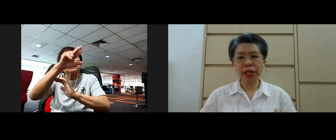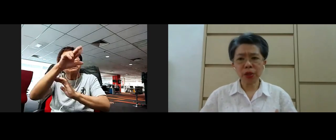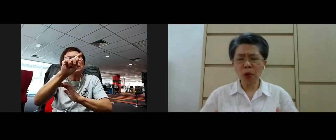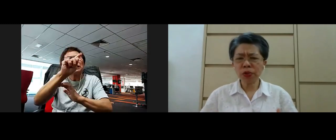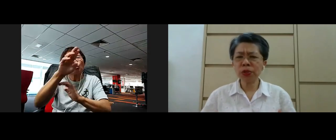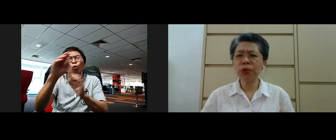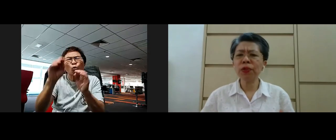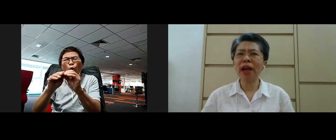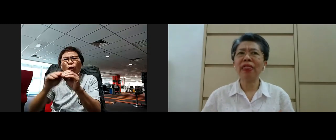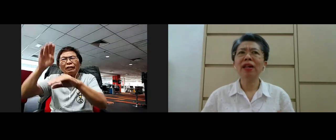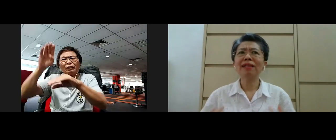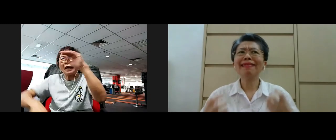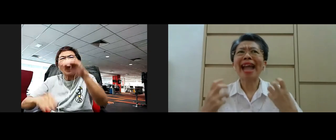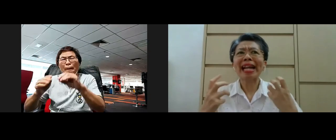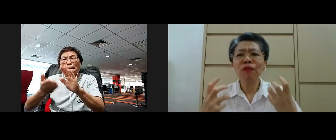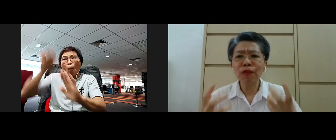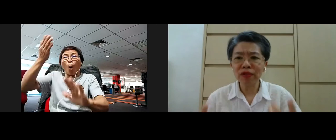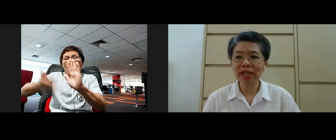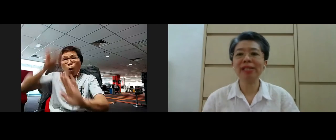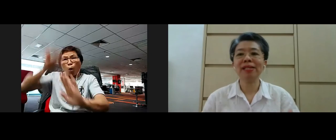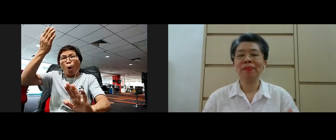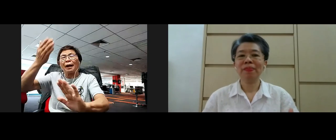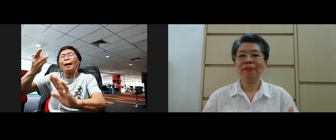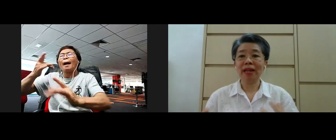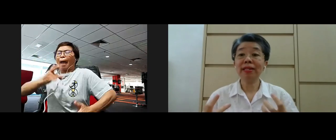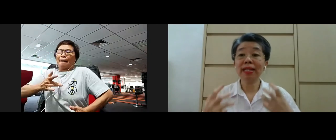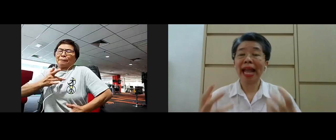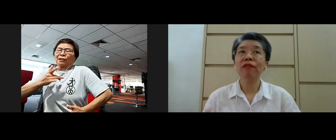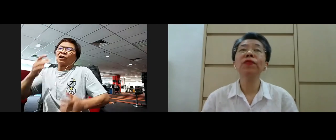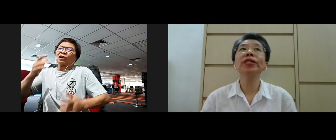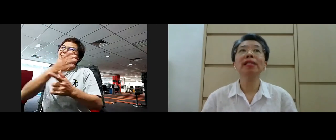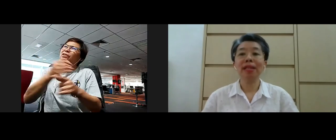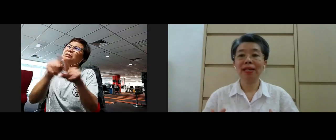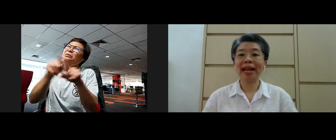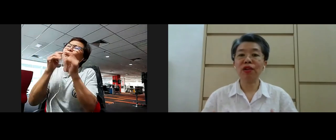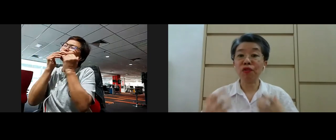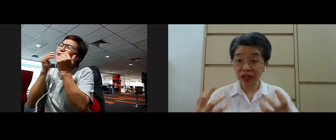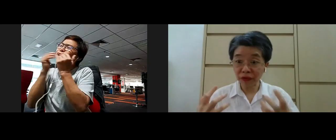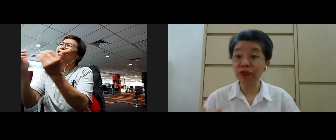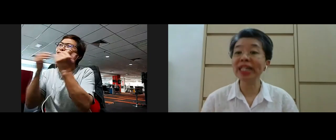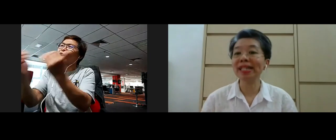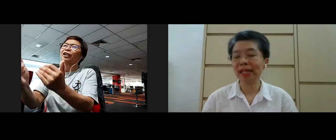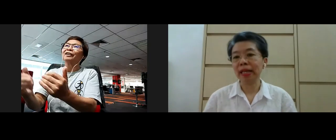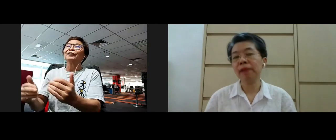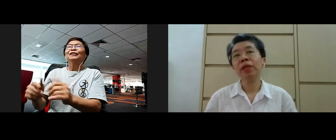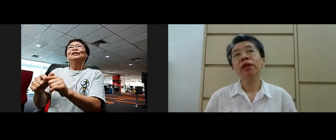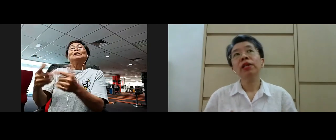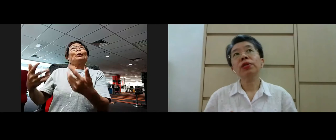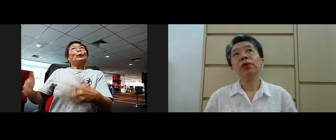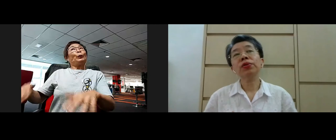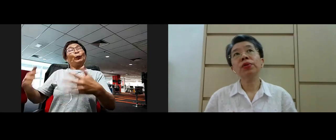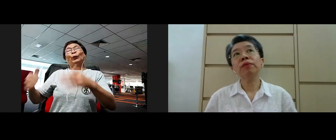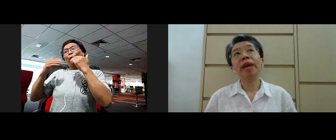it is also that thankfulness yeah that thankfulness that gratefulness yeah